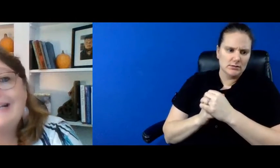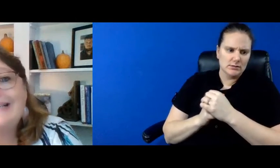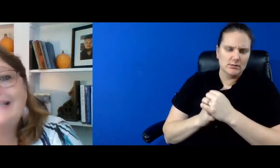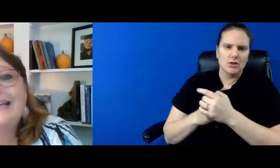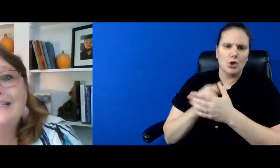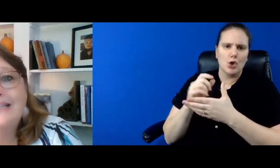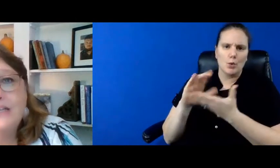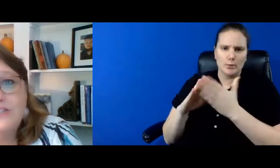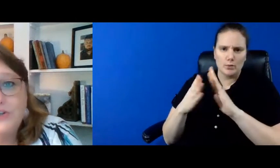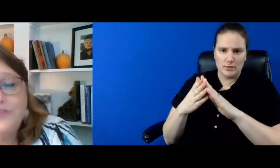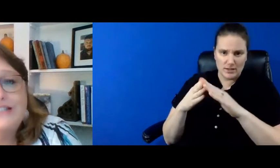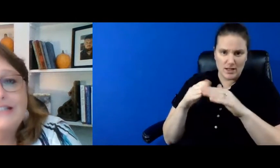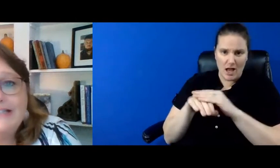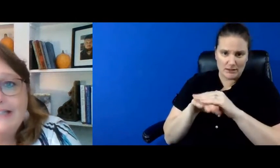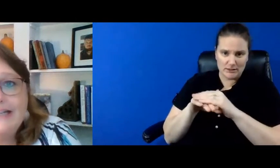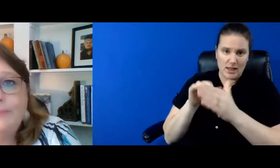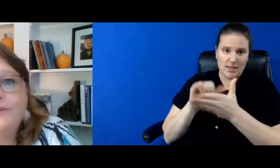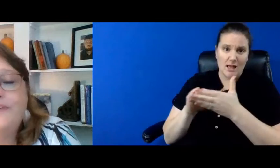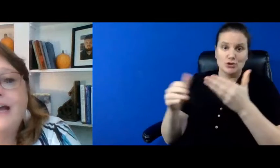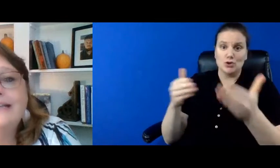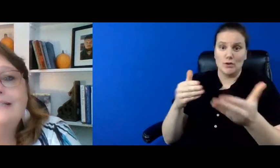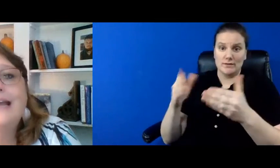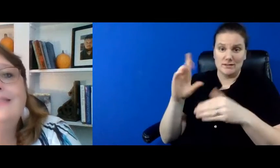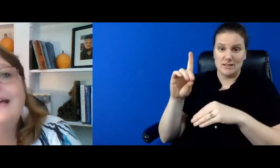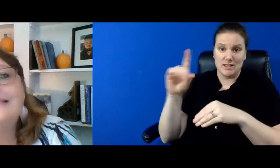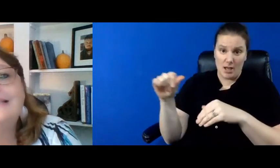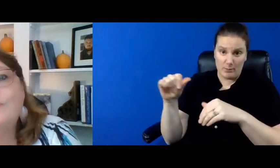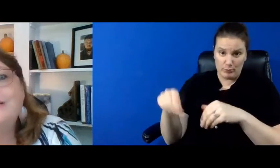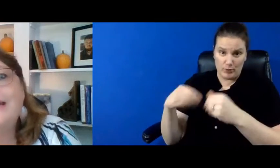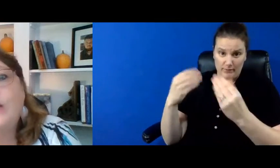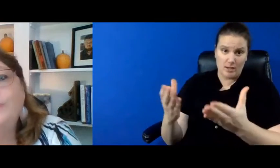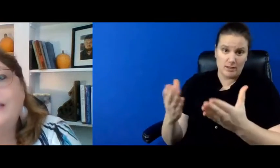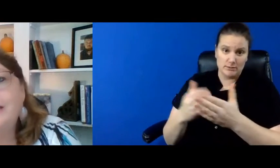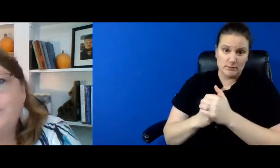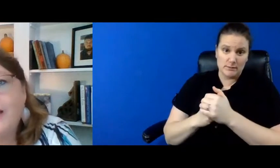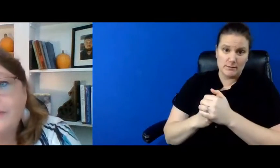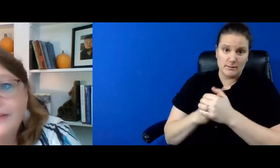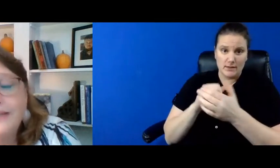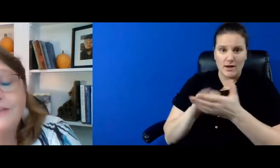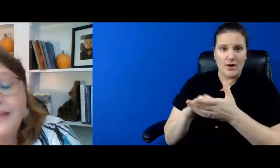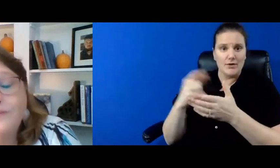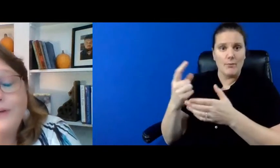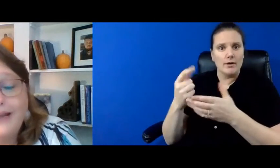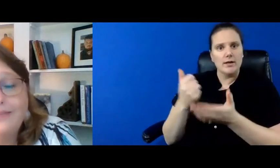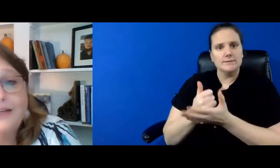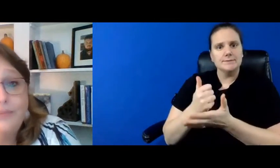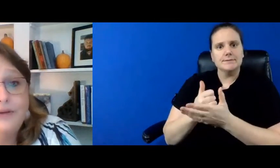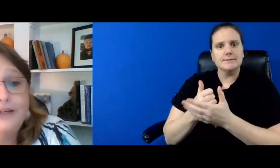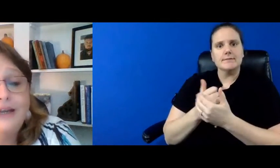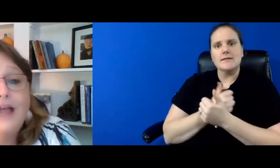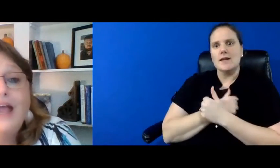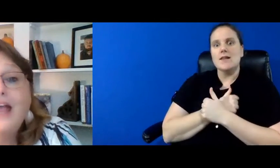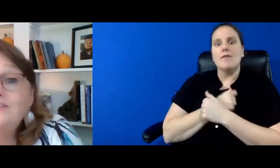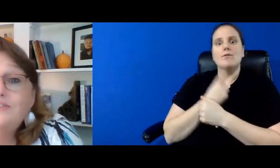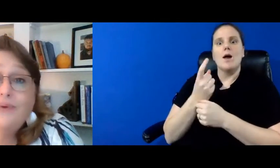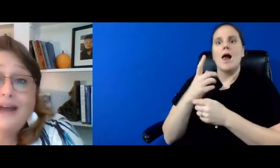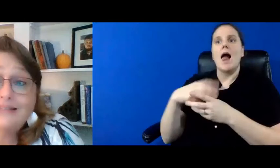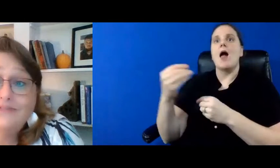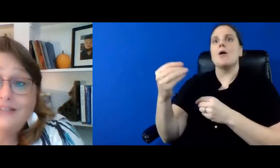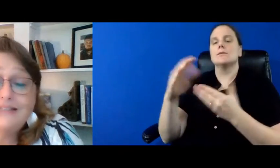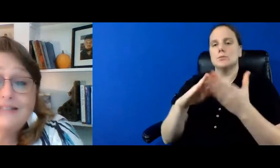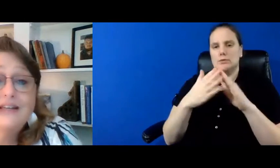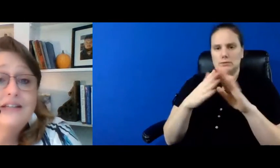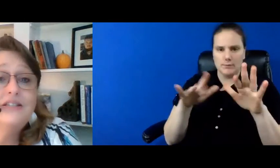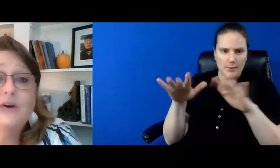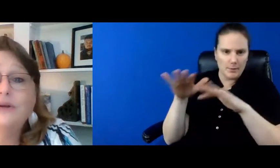access is a service that dda provides and that's someone to help get you out get your loved one out in the community and do